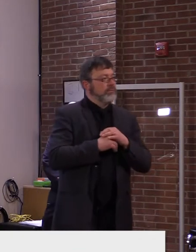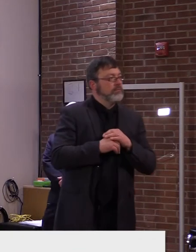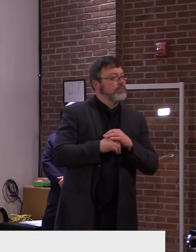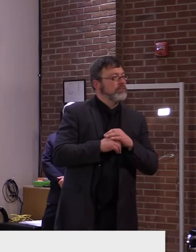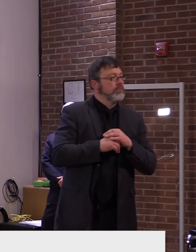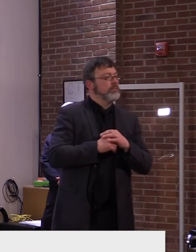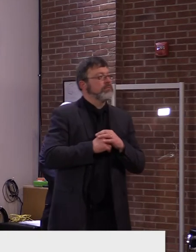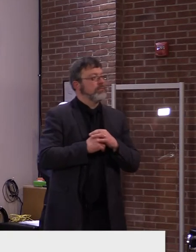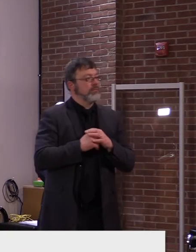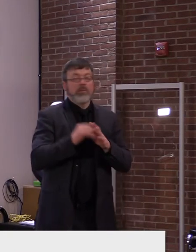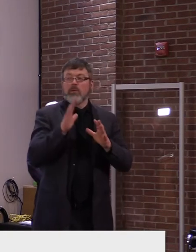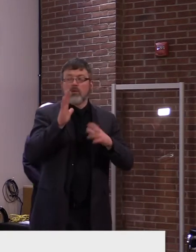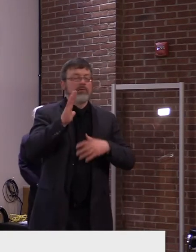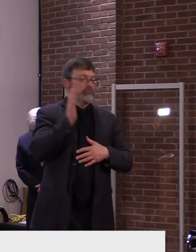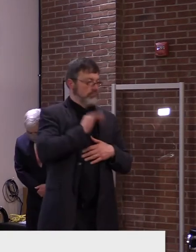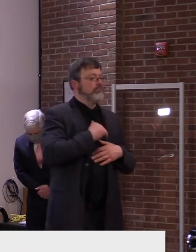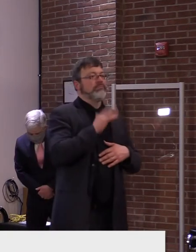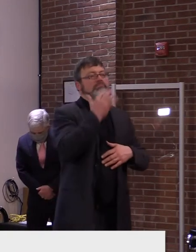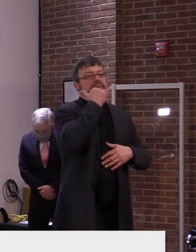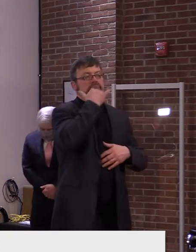Greg, Greg, the Bennington banner.